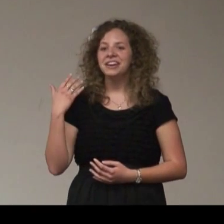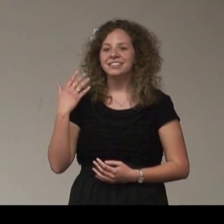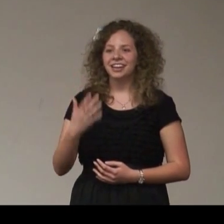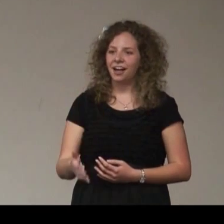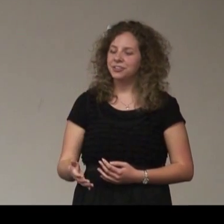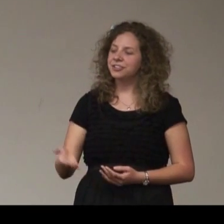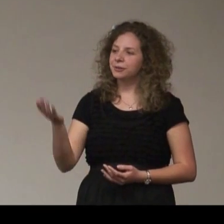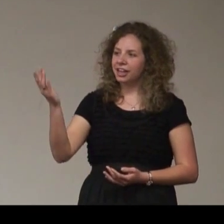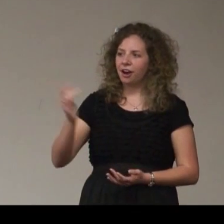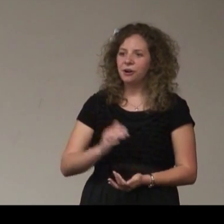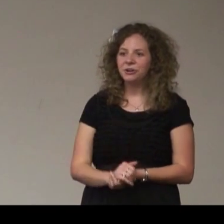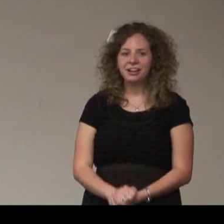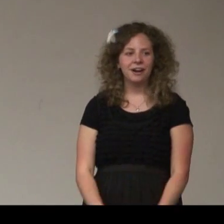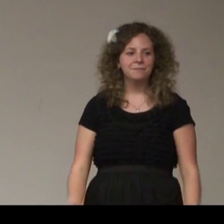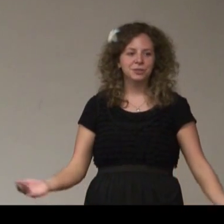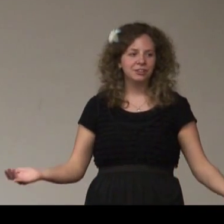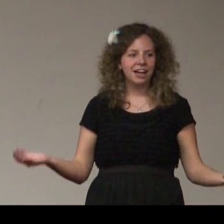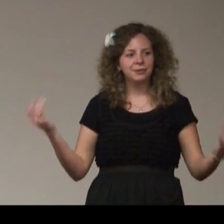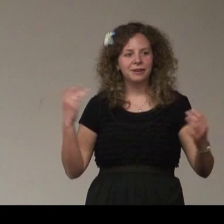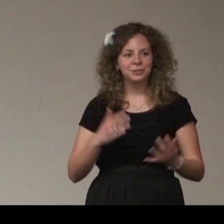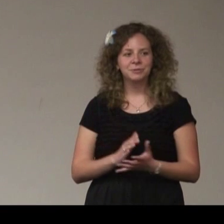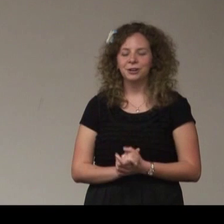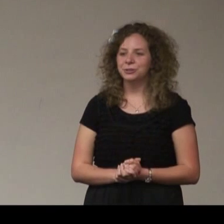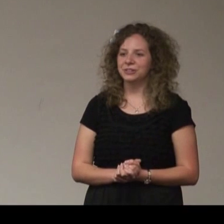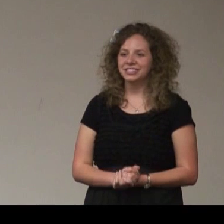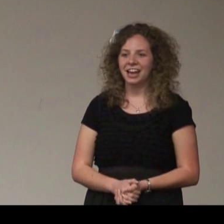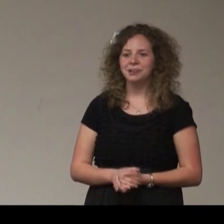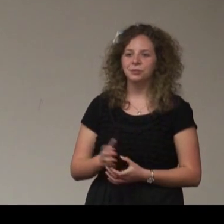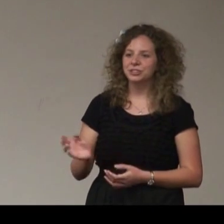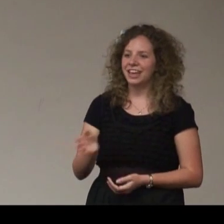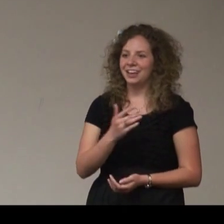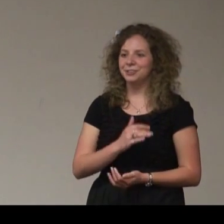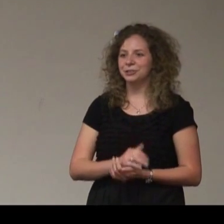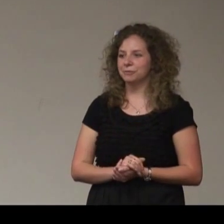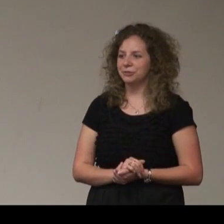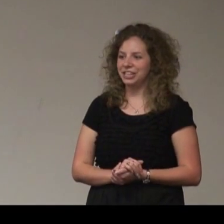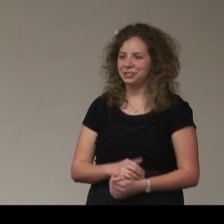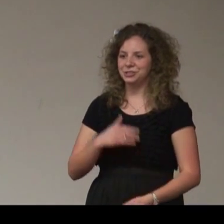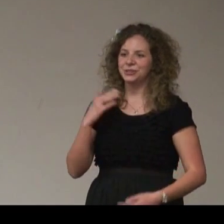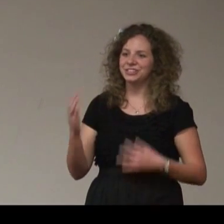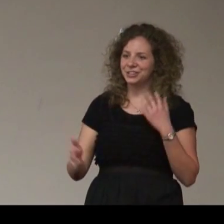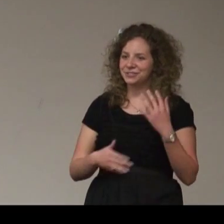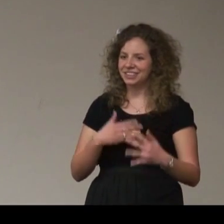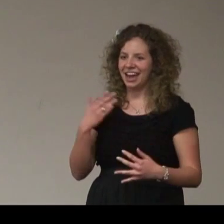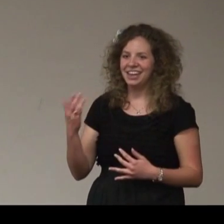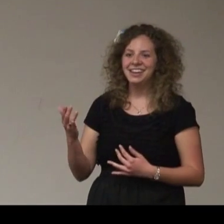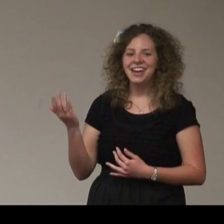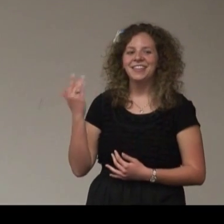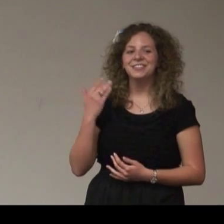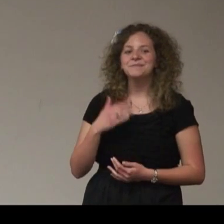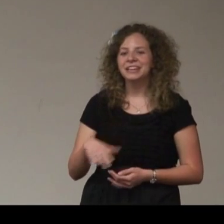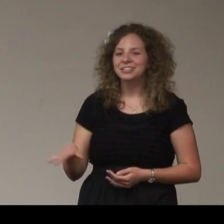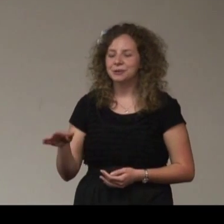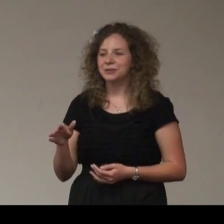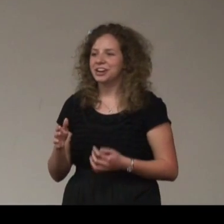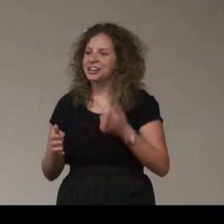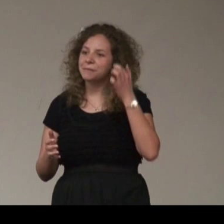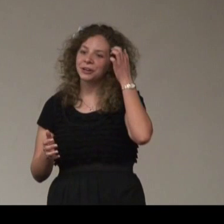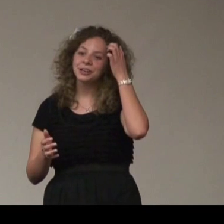they got there, and they were like, oh, great. I'm so glad that we have someone else who can sign, and we'll just add you to the rotation. So I started doing that. And then the main interpreter ended up hurting